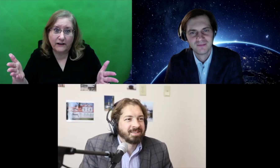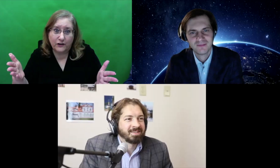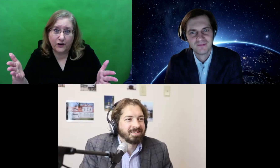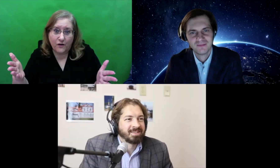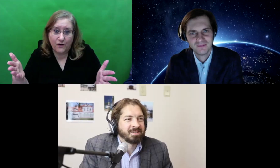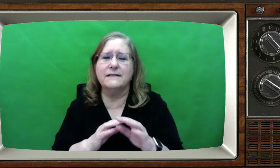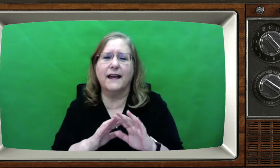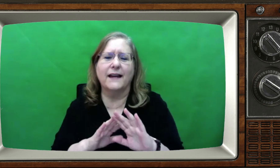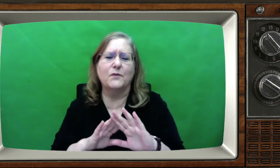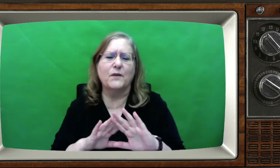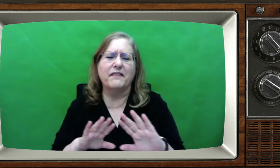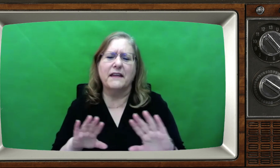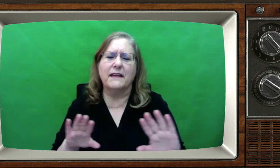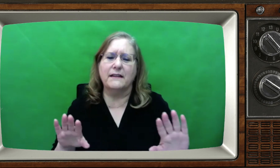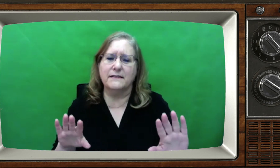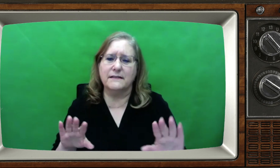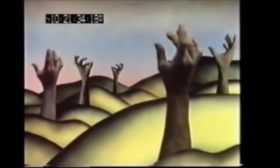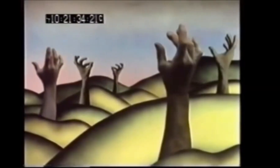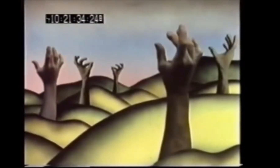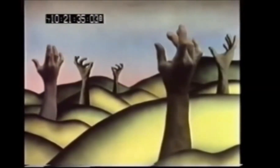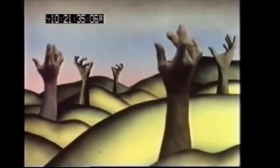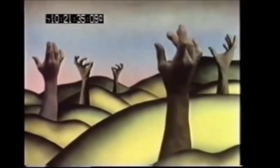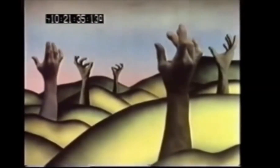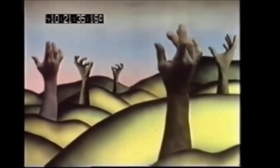how long it could go. And with ease.